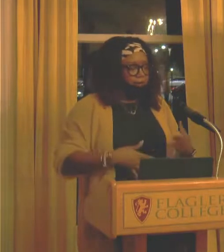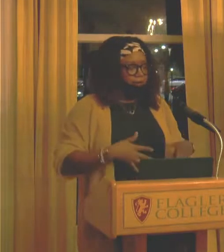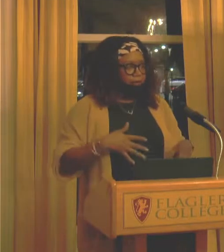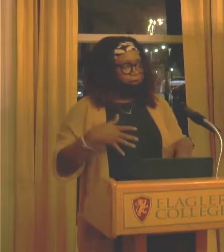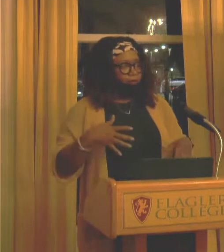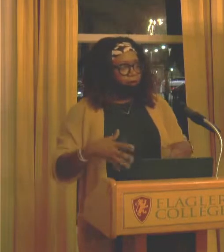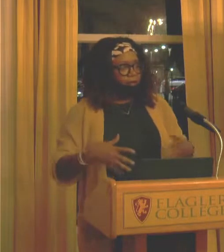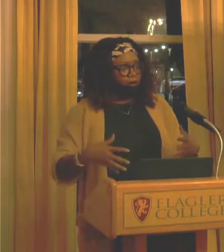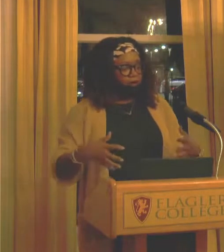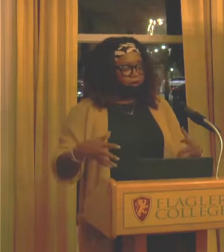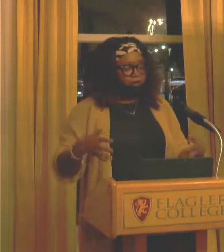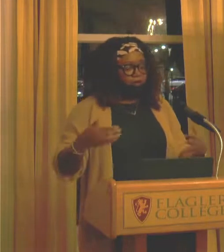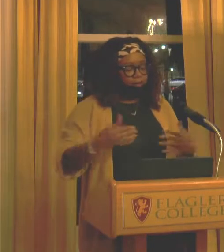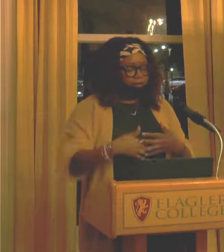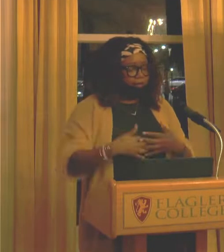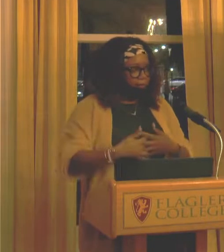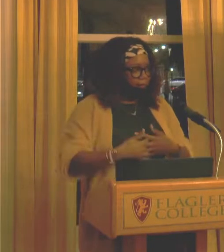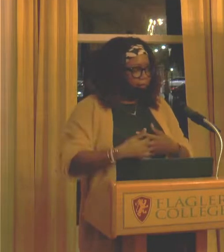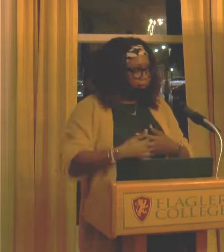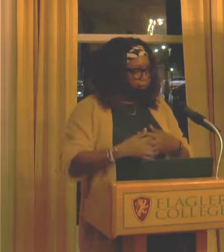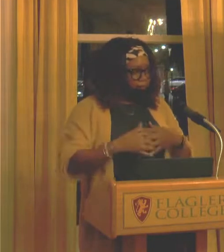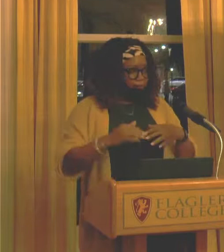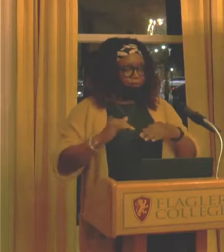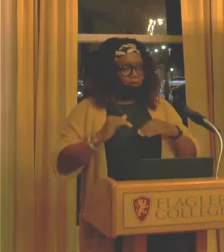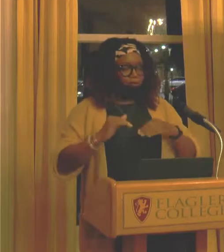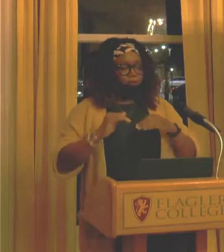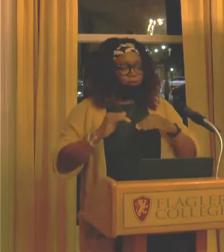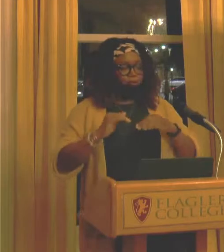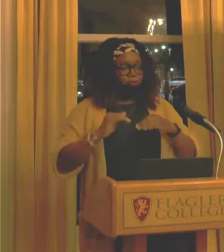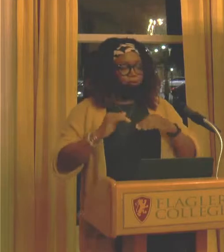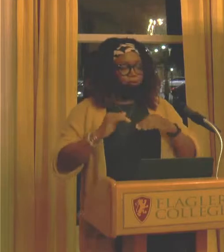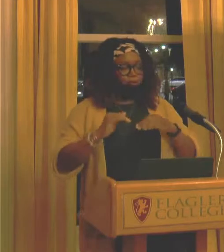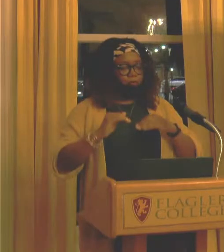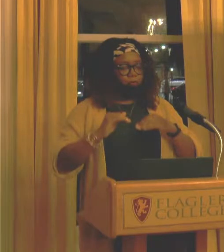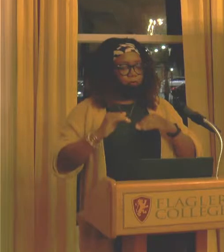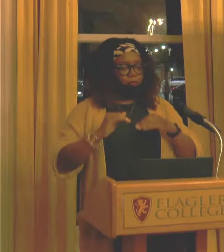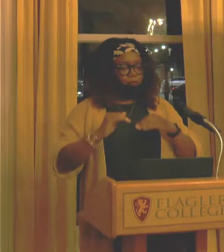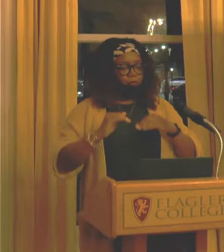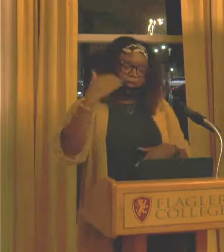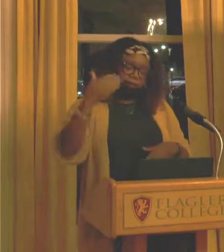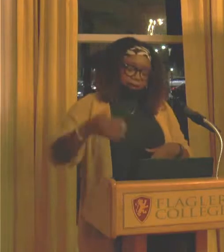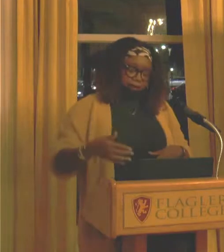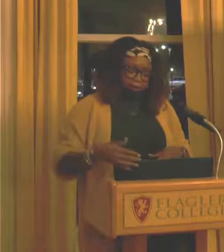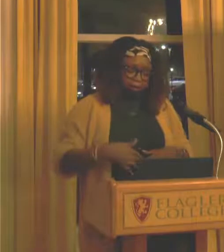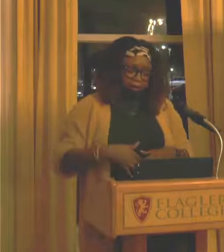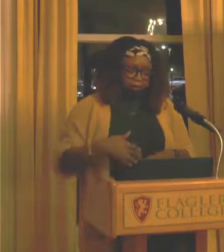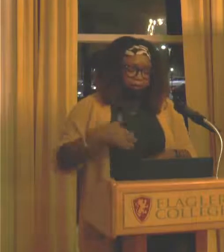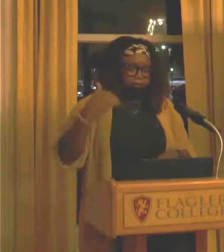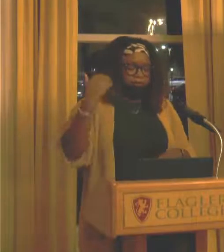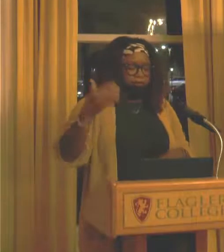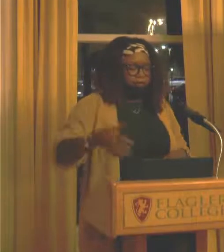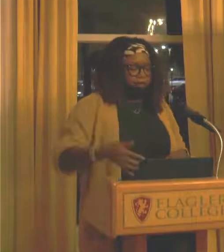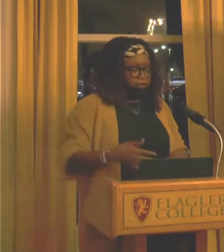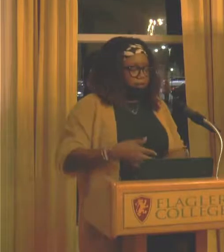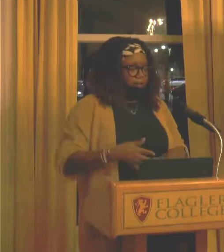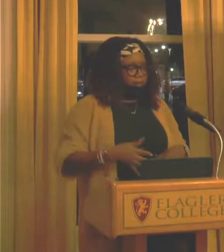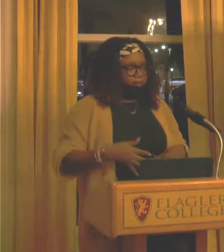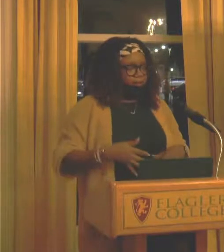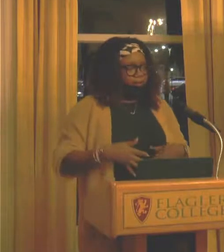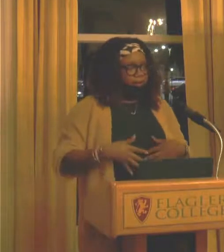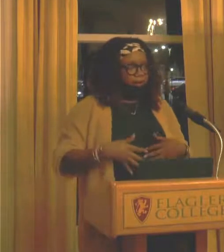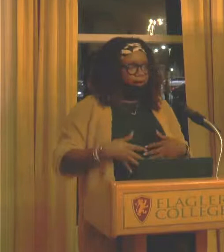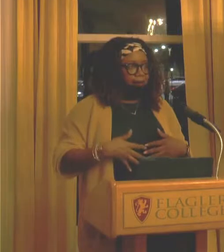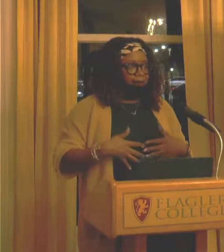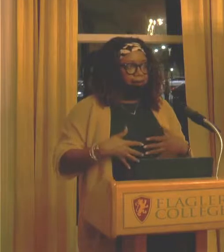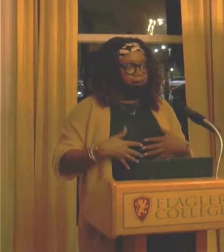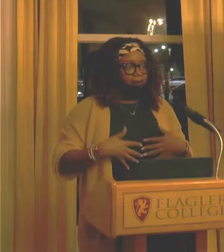moment where we are doing just that. We're looking right back. We're staring right back. We're redefining what